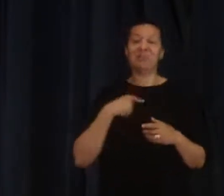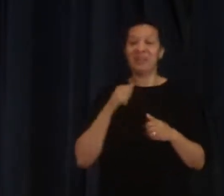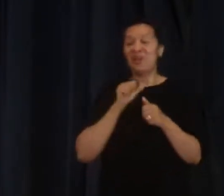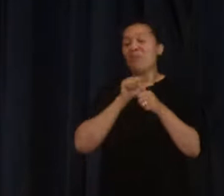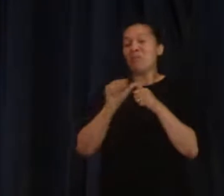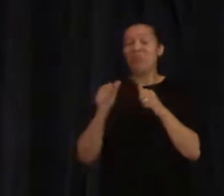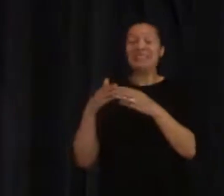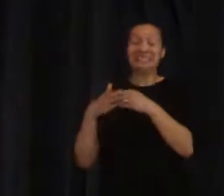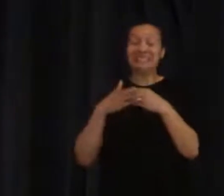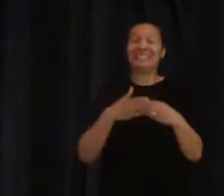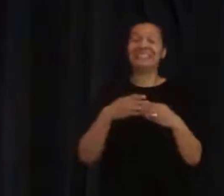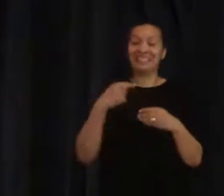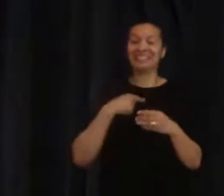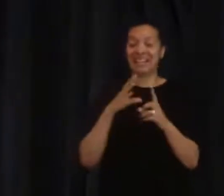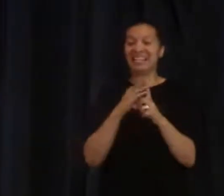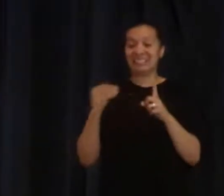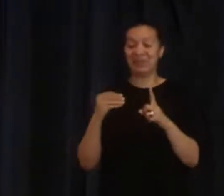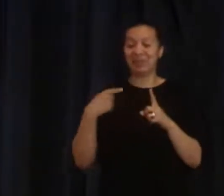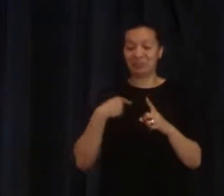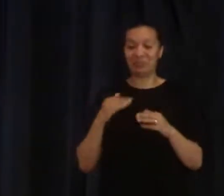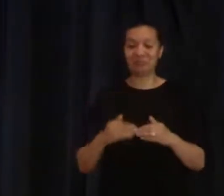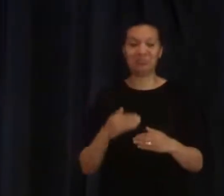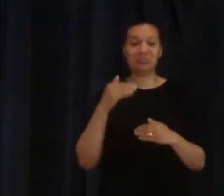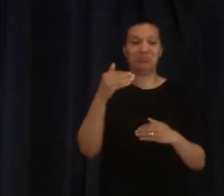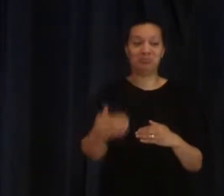where the kids were but I went forward for prayer.